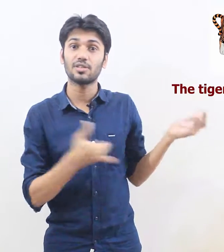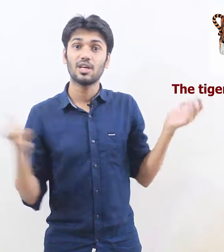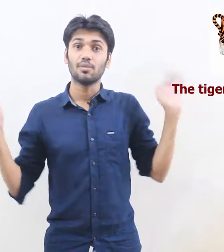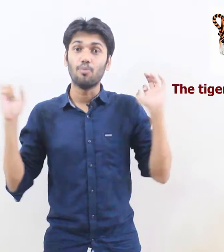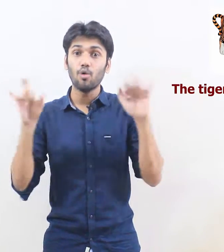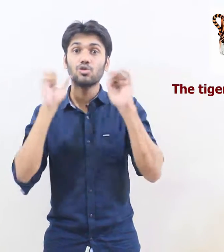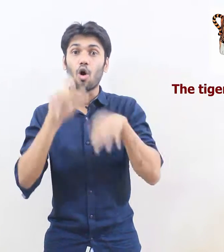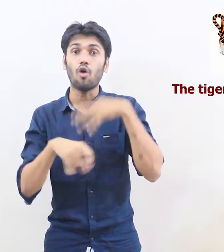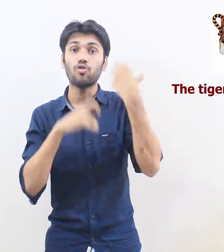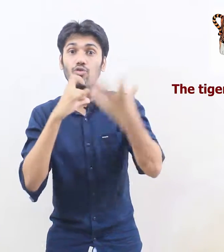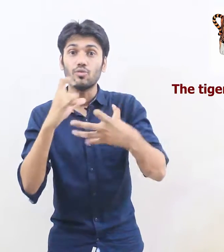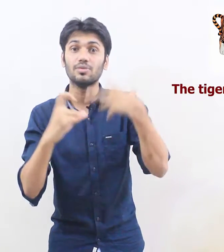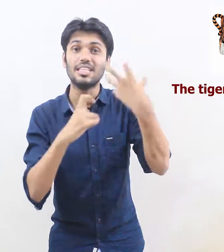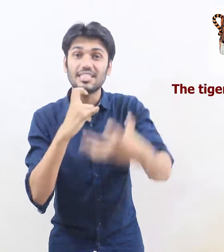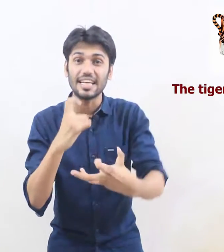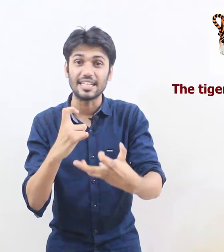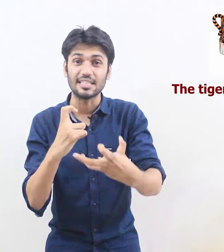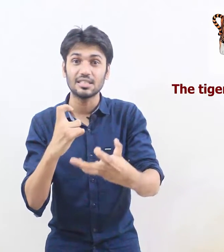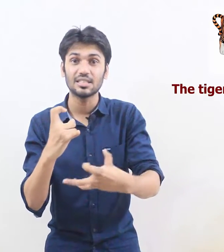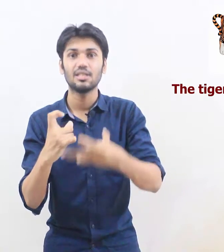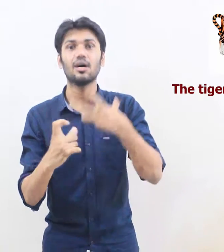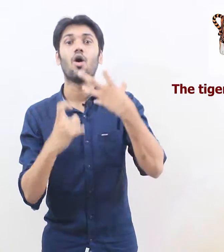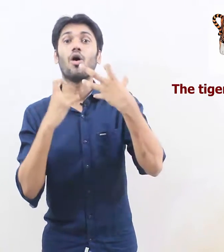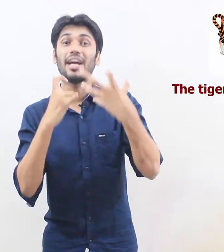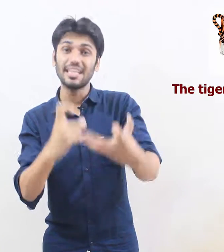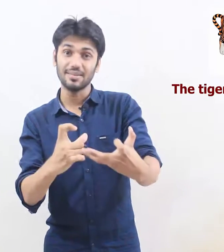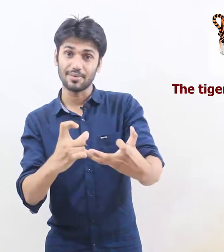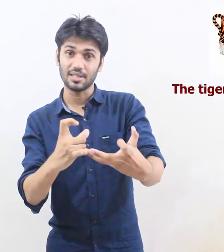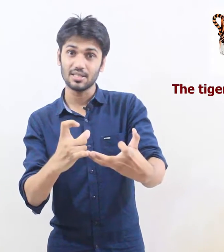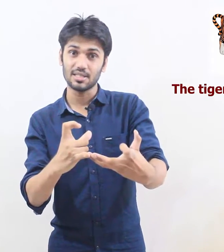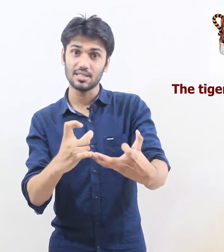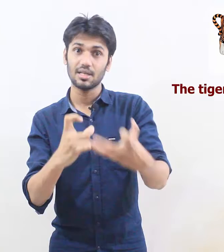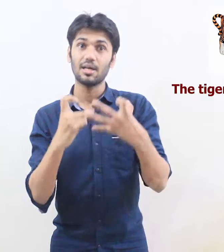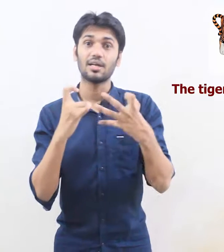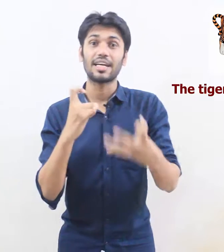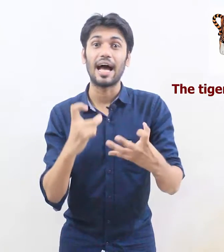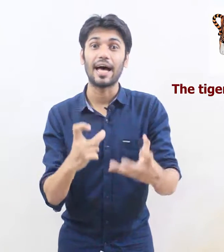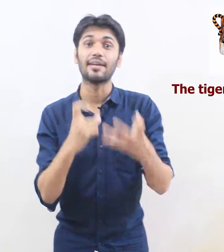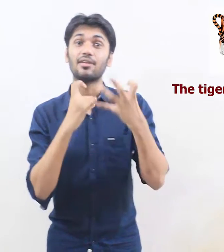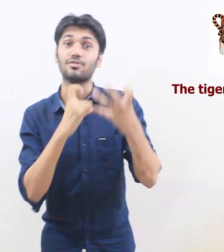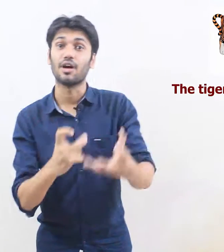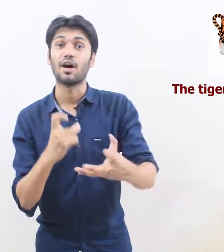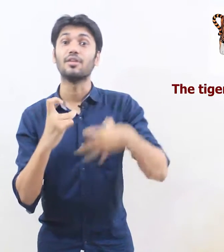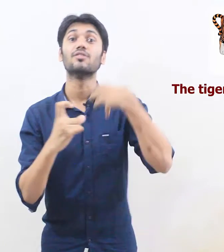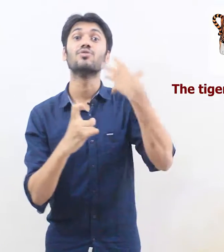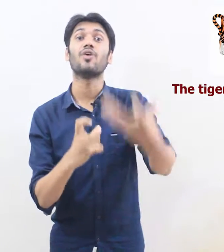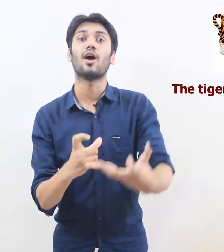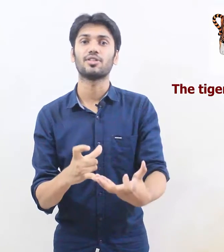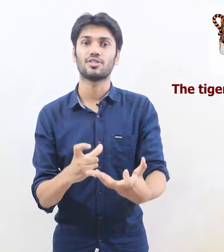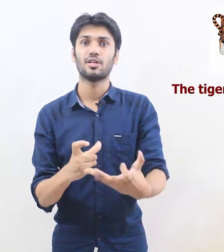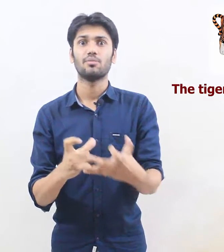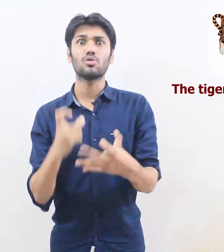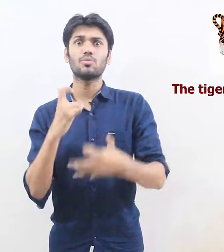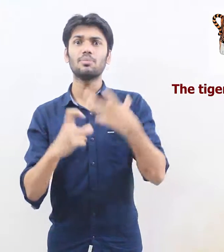both of these things or animals can run fast both of them